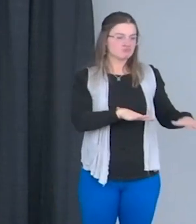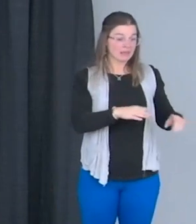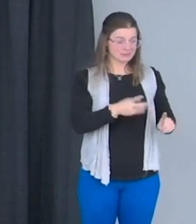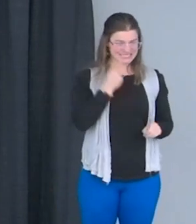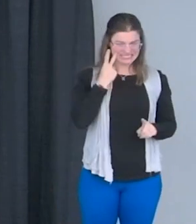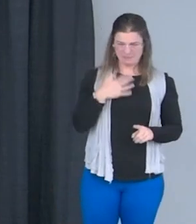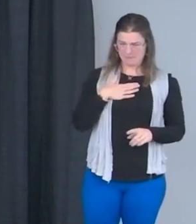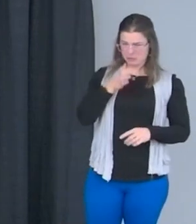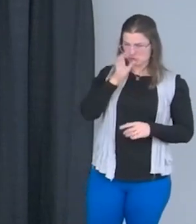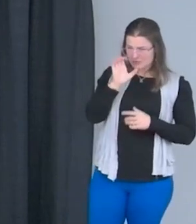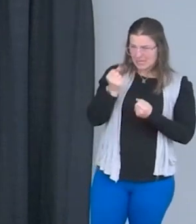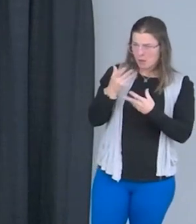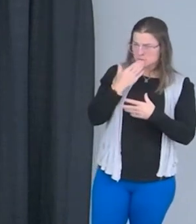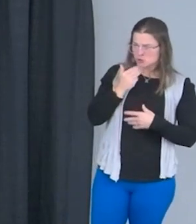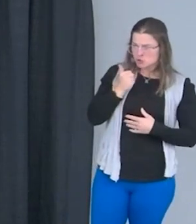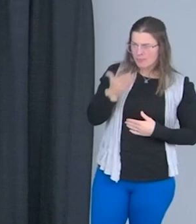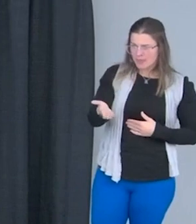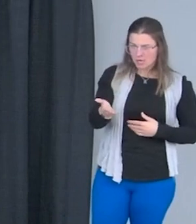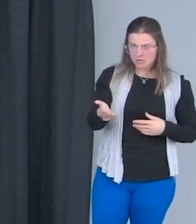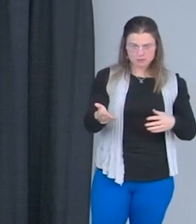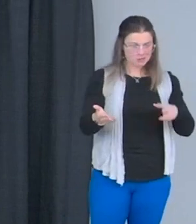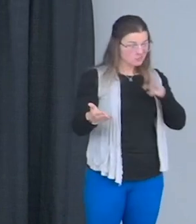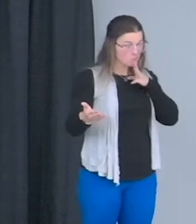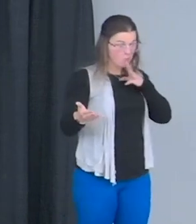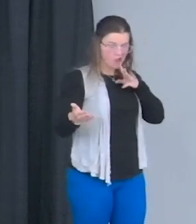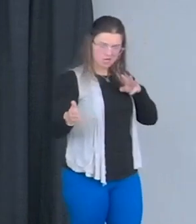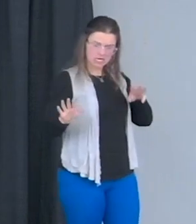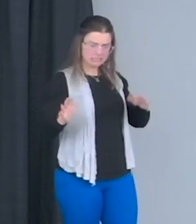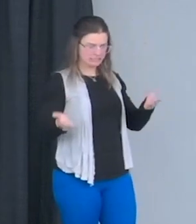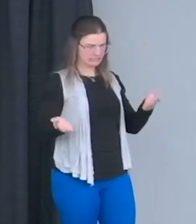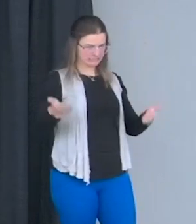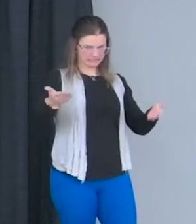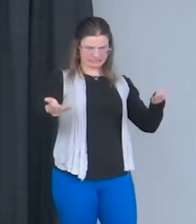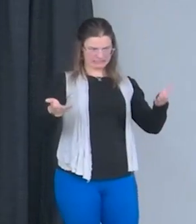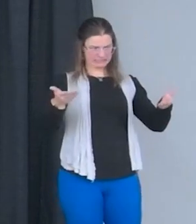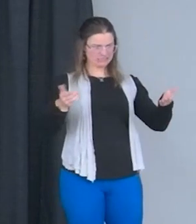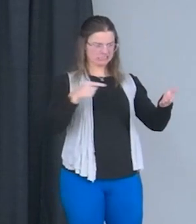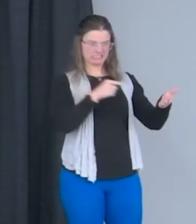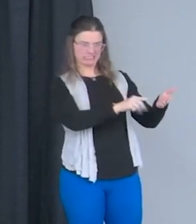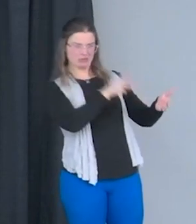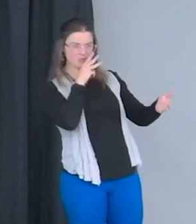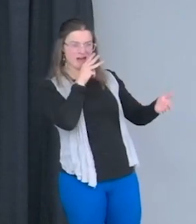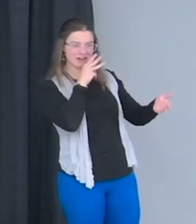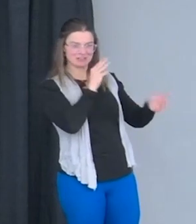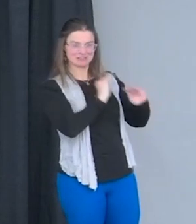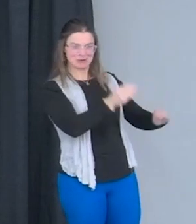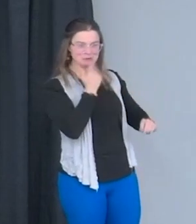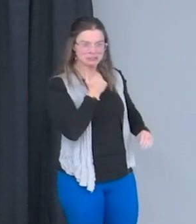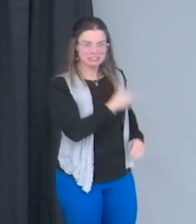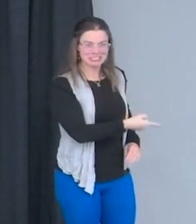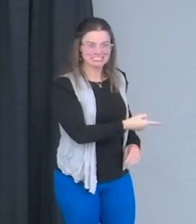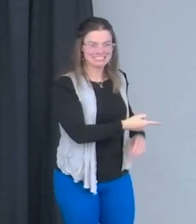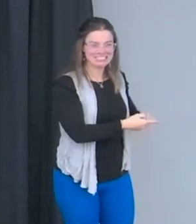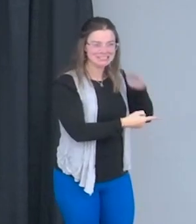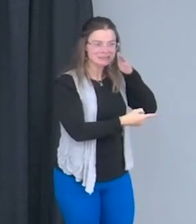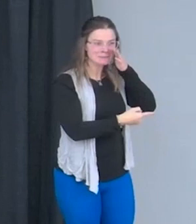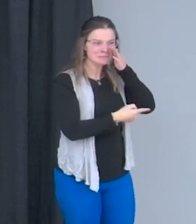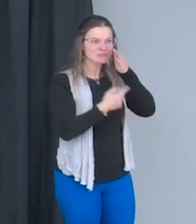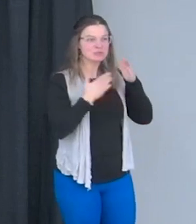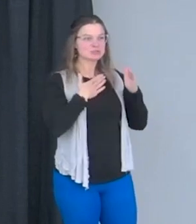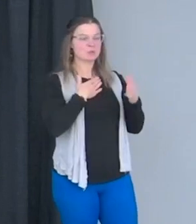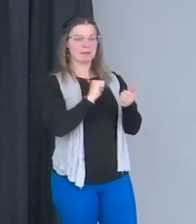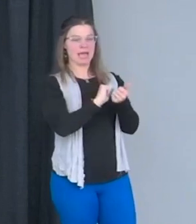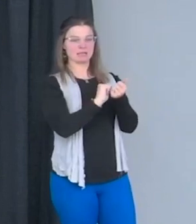sugar is in my drink, then this water don't look too bad right now. And so if you ever want know some of, some of my transformation,